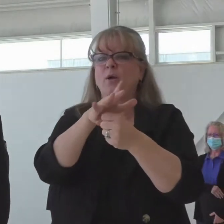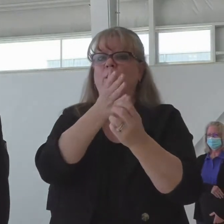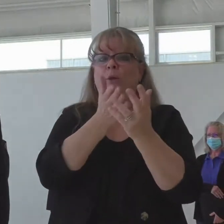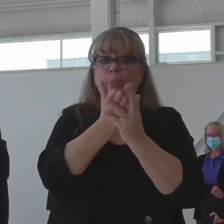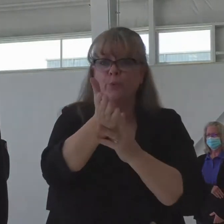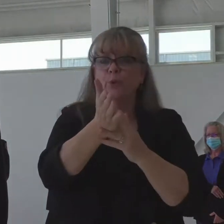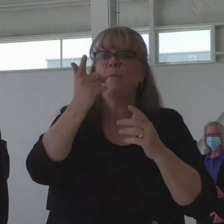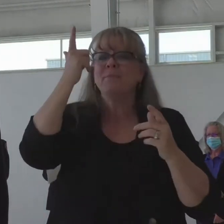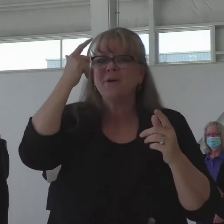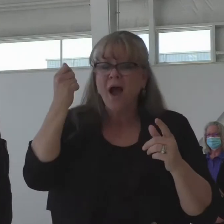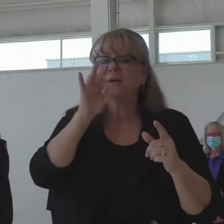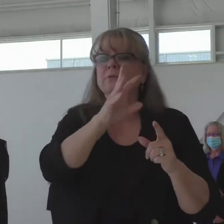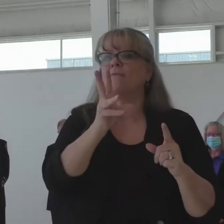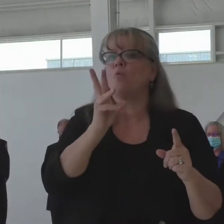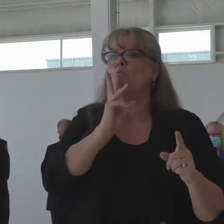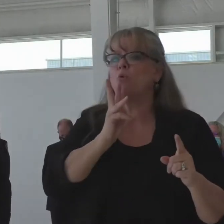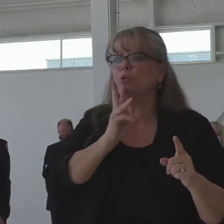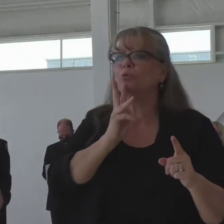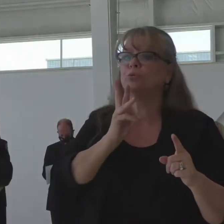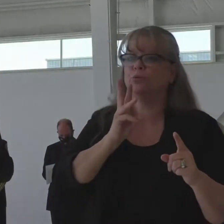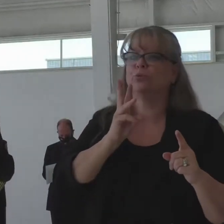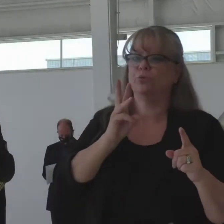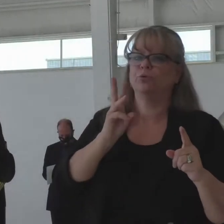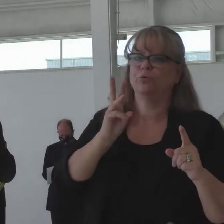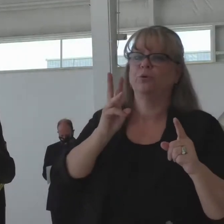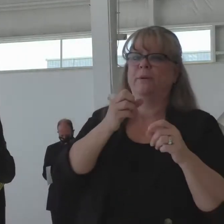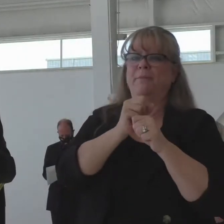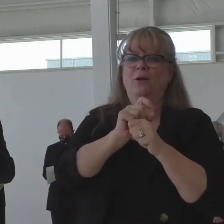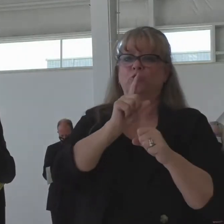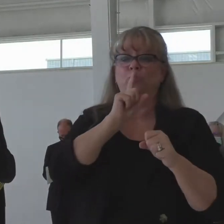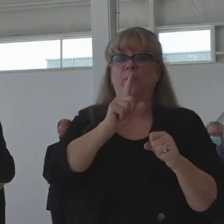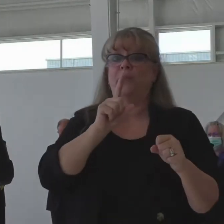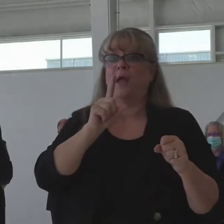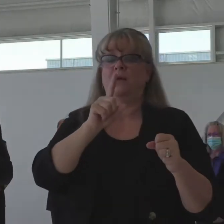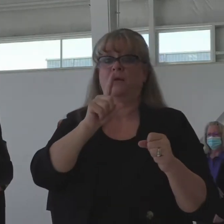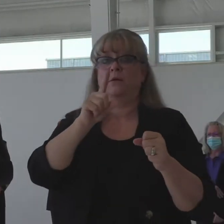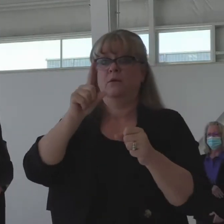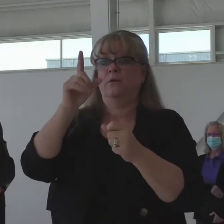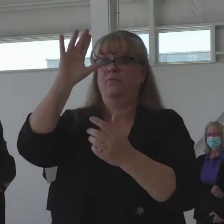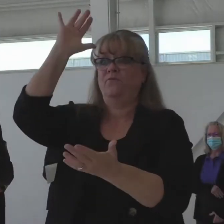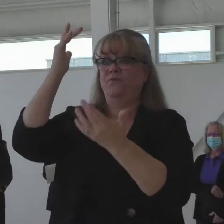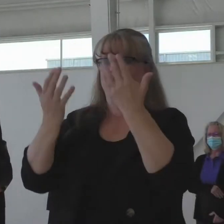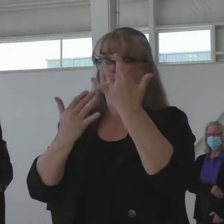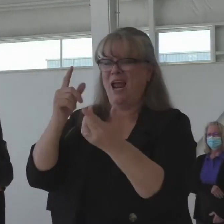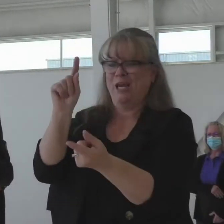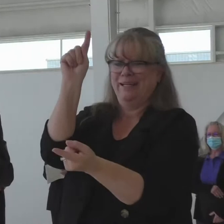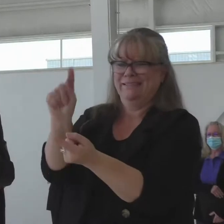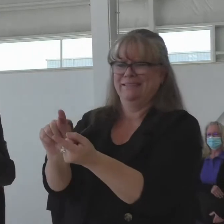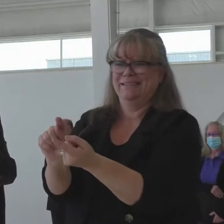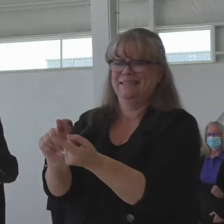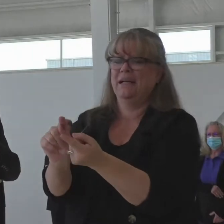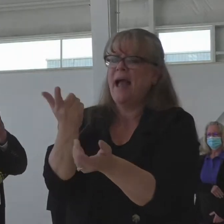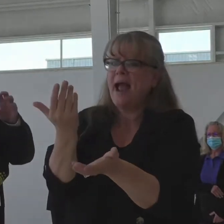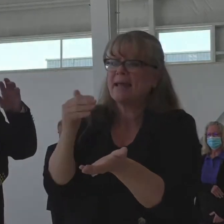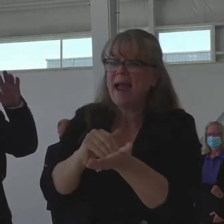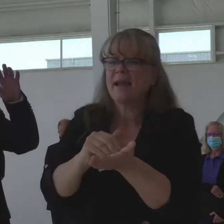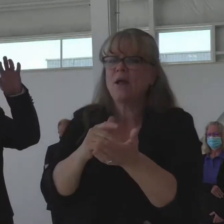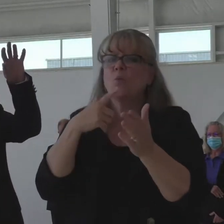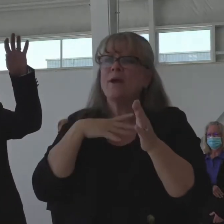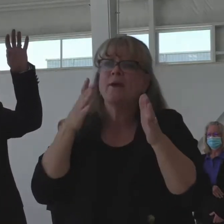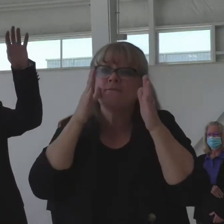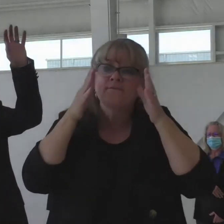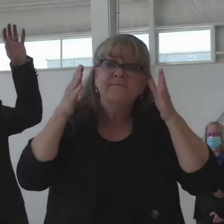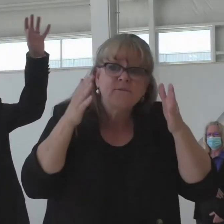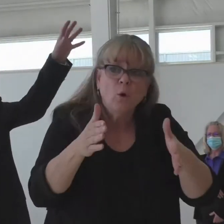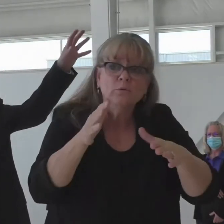plans in place to move forward on those and we're really trying to focus our mitigation efforts so we're not having a